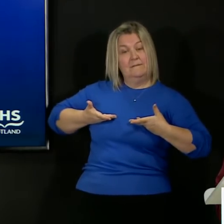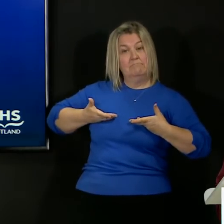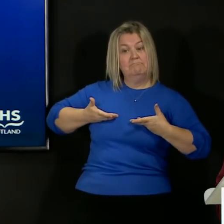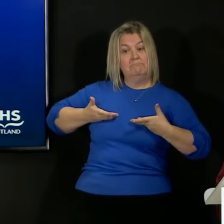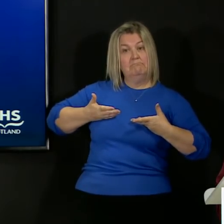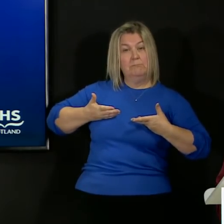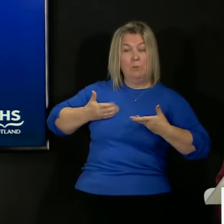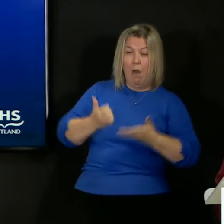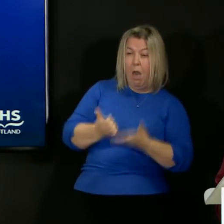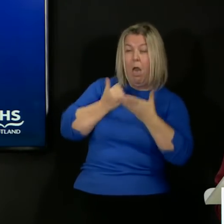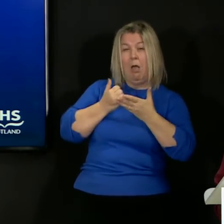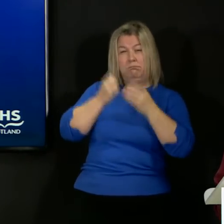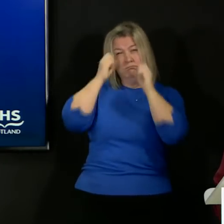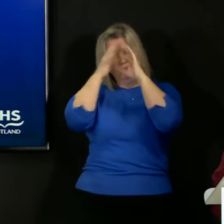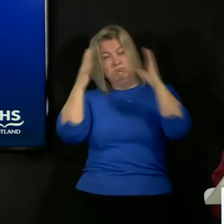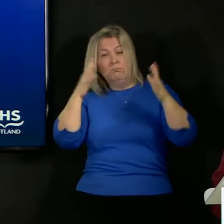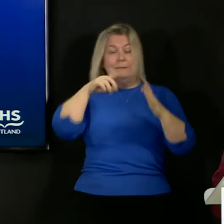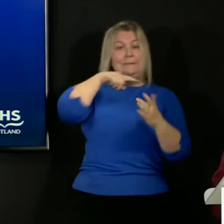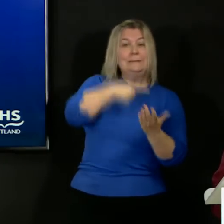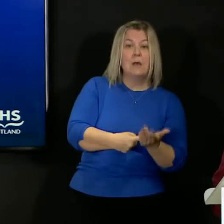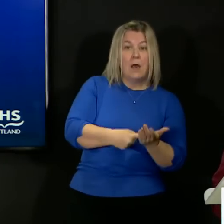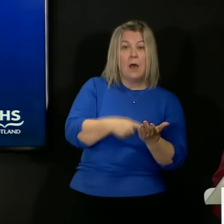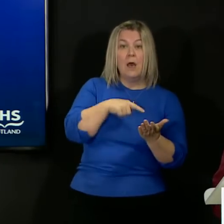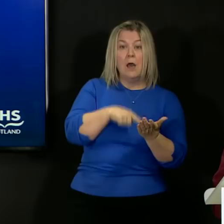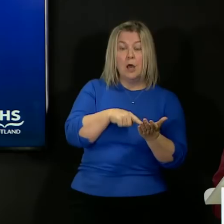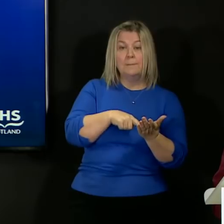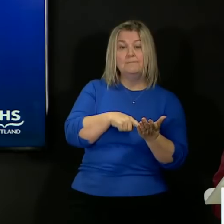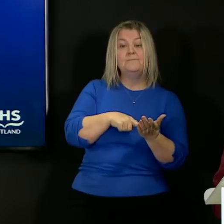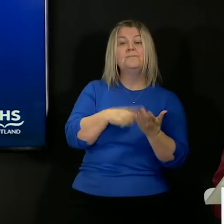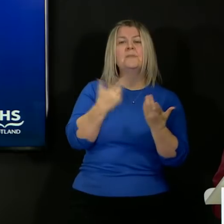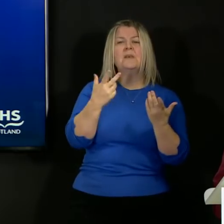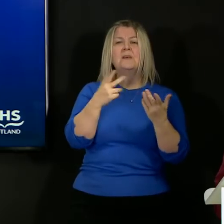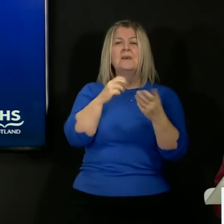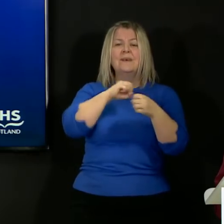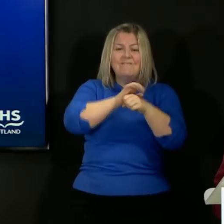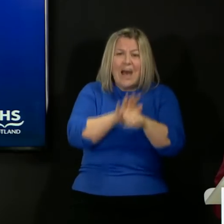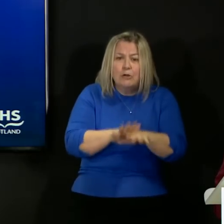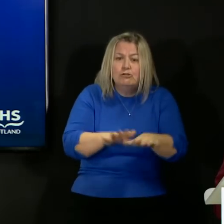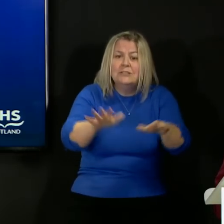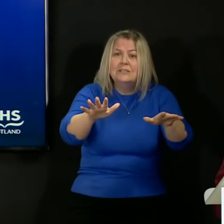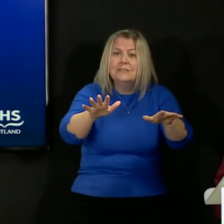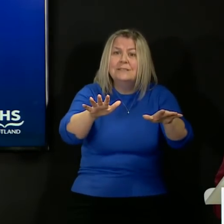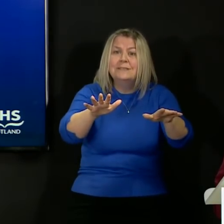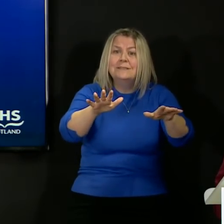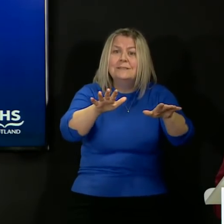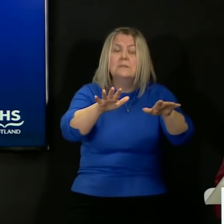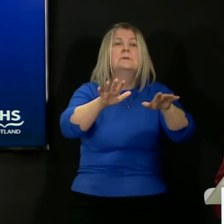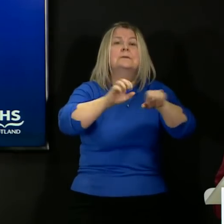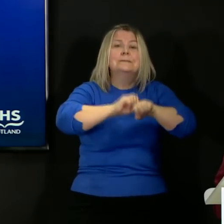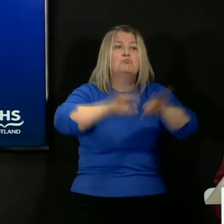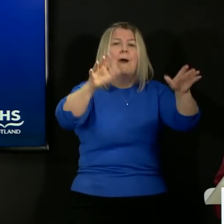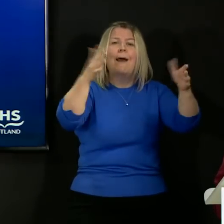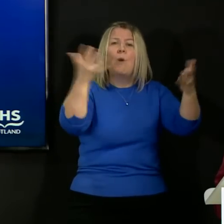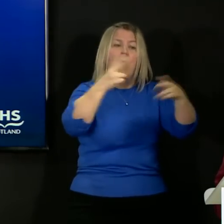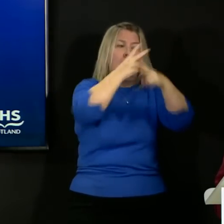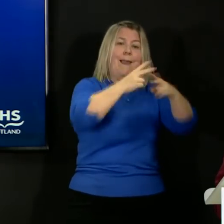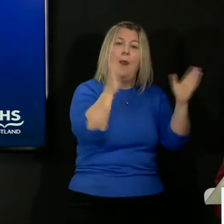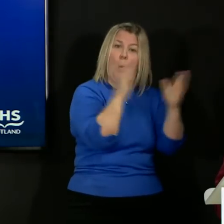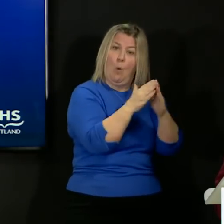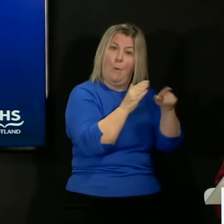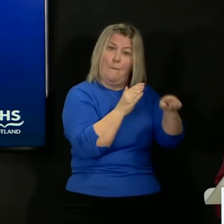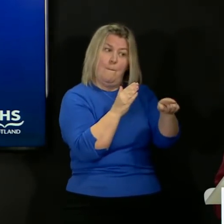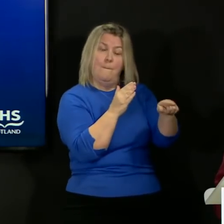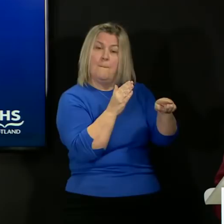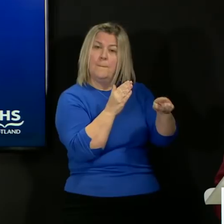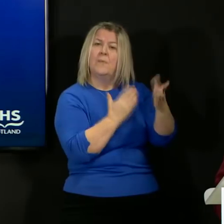is that the route for the virus into a care home is primarily will